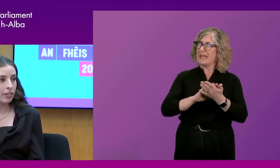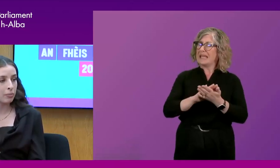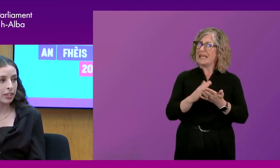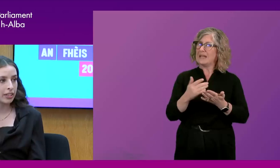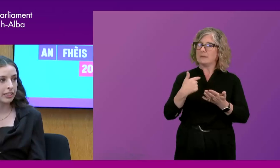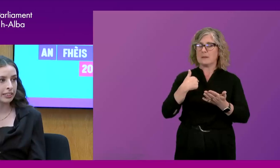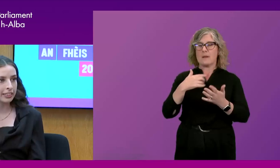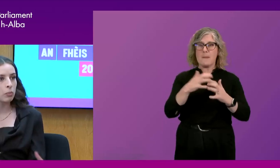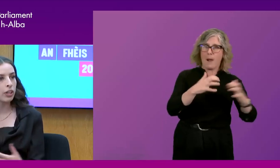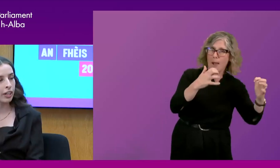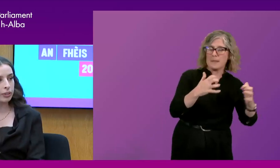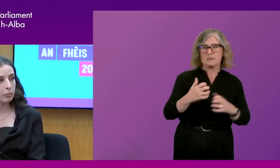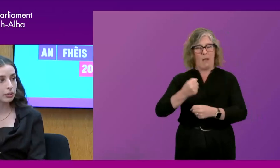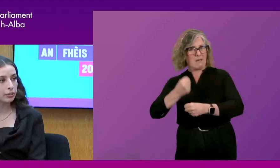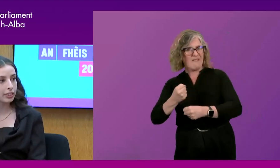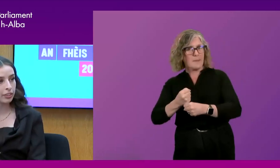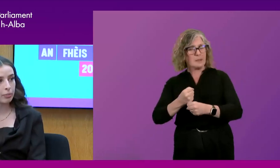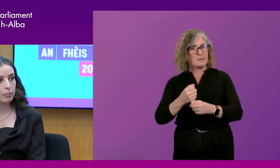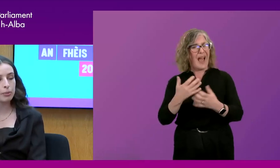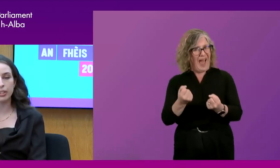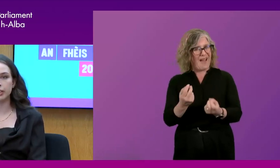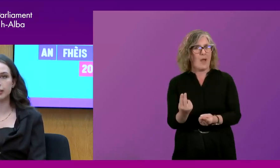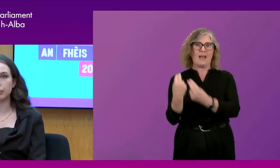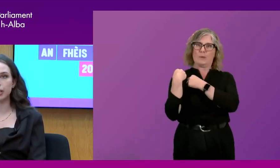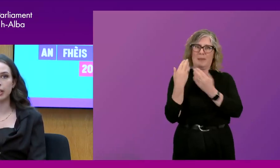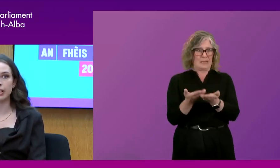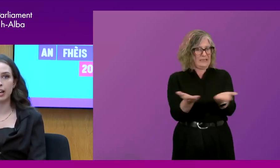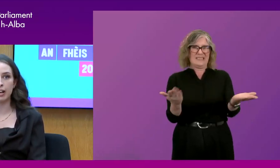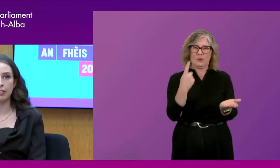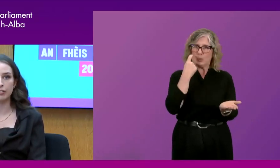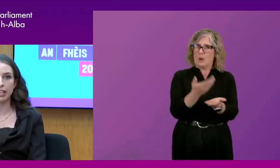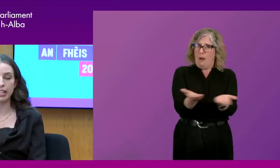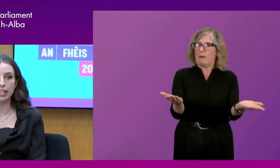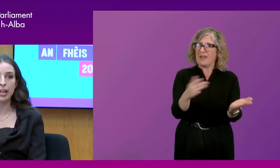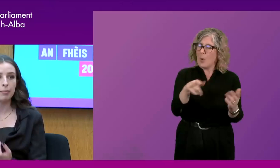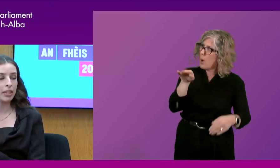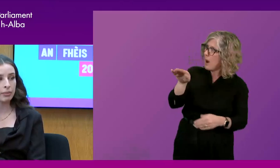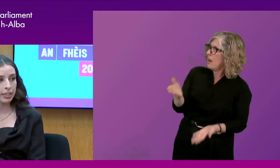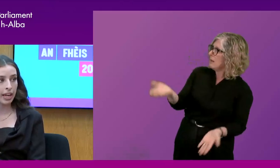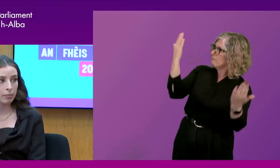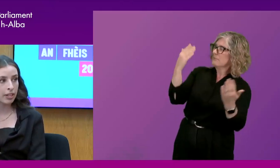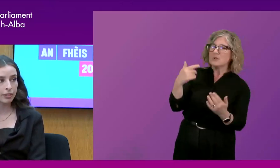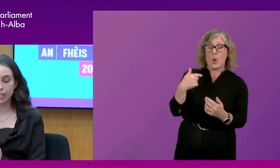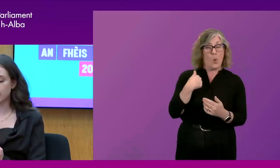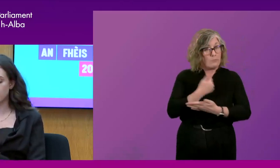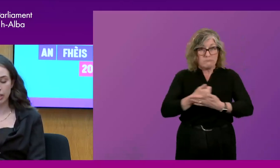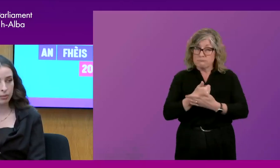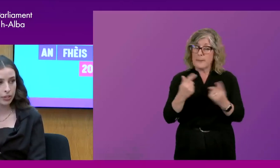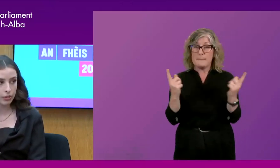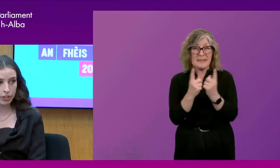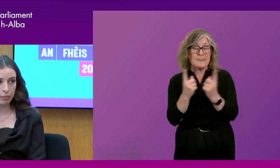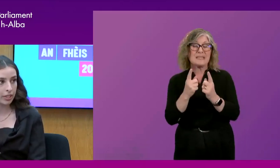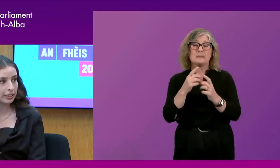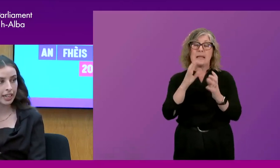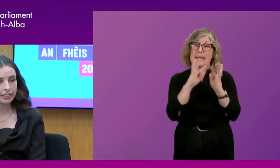and the government is accountable to us young people, because we have a meeting with the Cabinet every year, the meeting